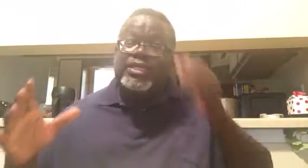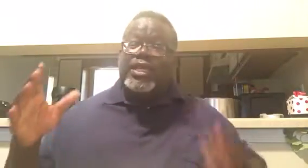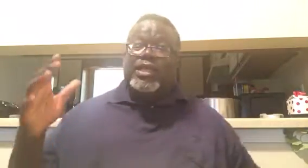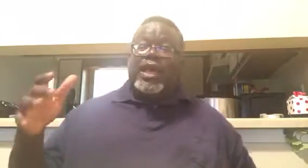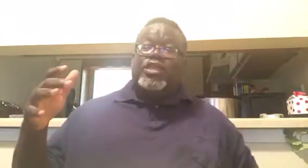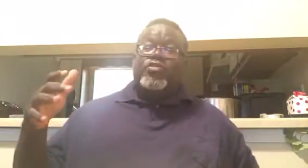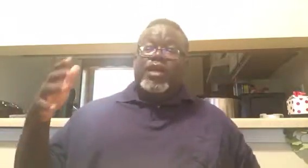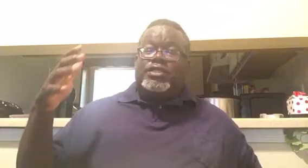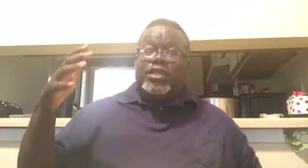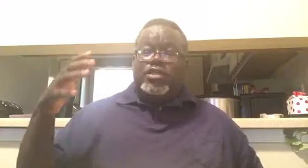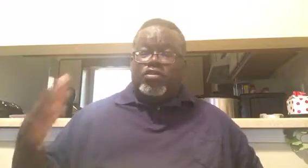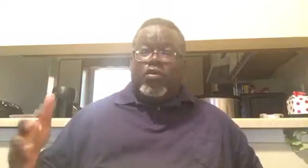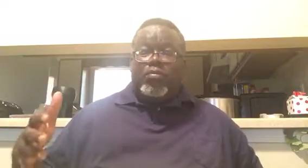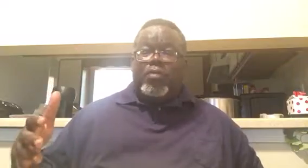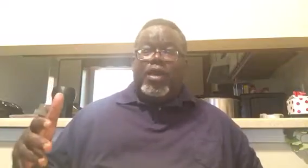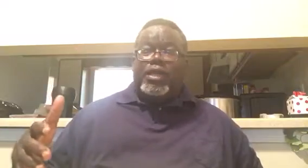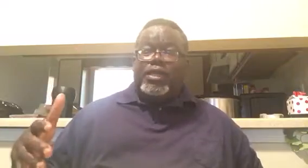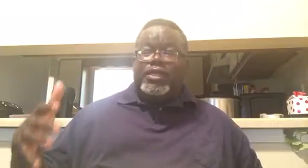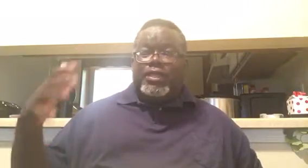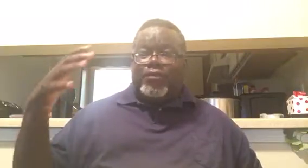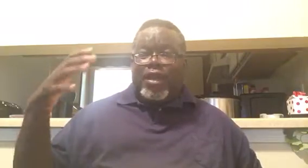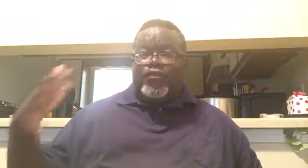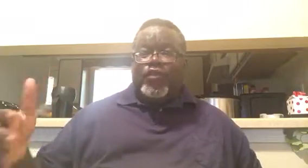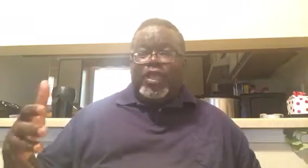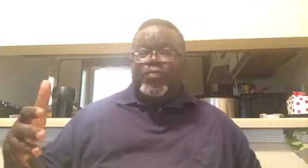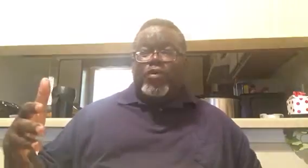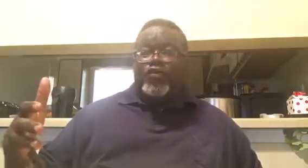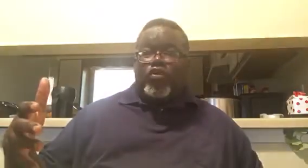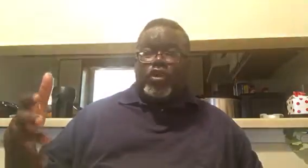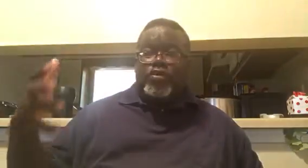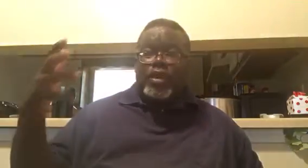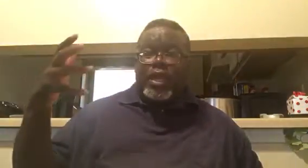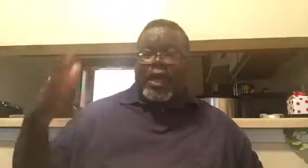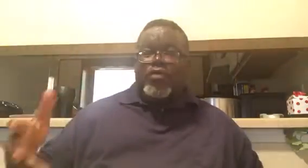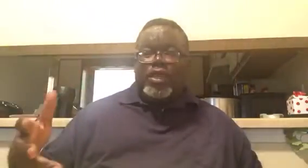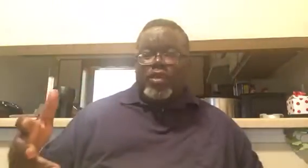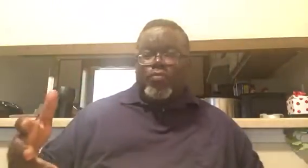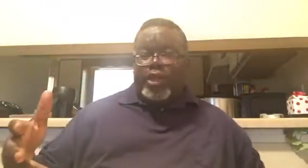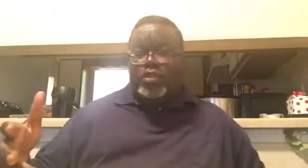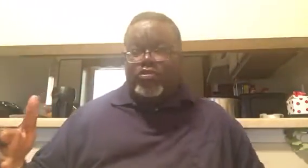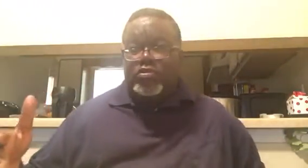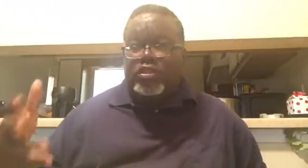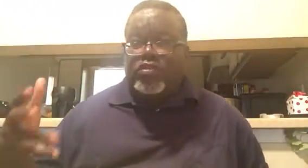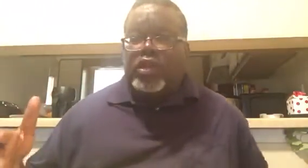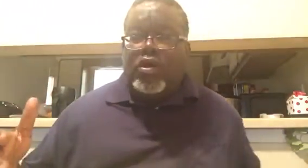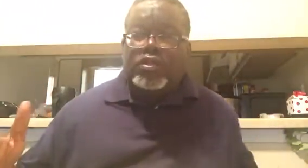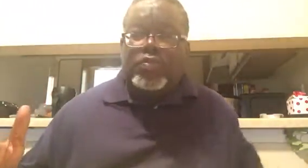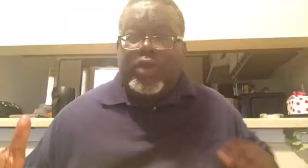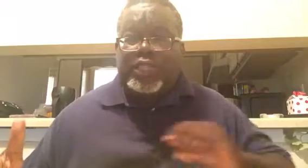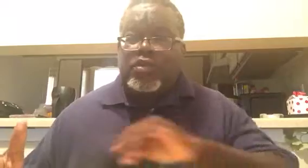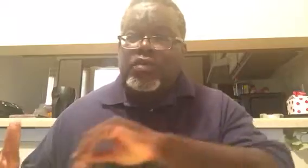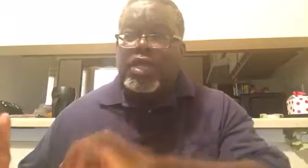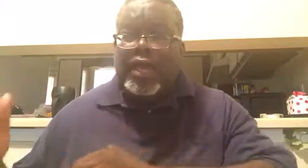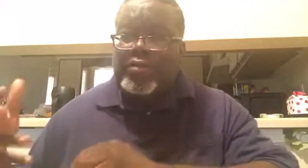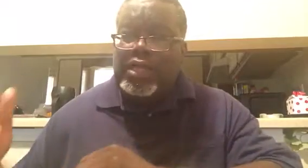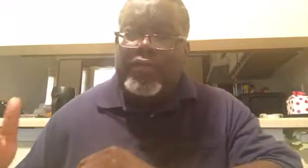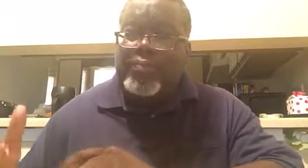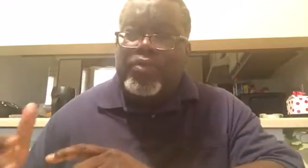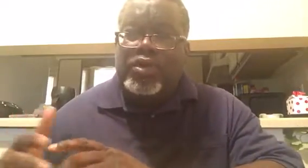.us, join my mailing list. I've got a free ebook for you, how to get a breakthrough, the three laws of breakthrough. I believe that book